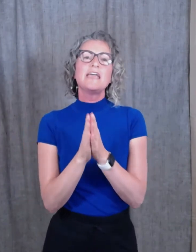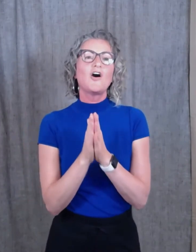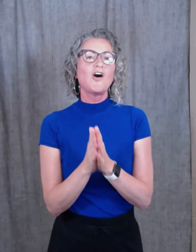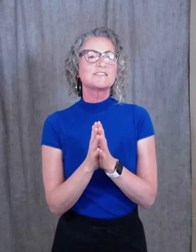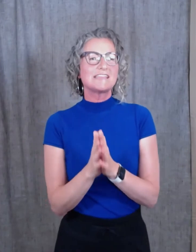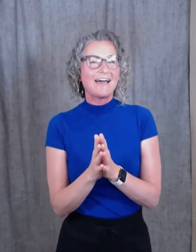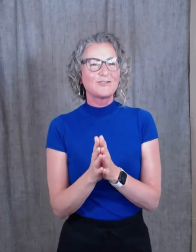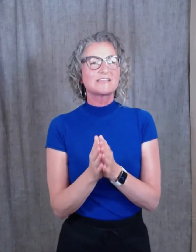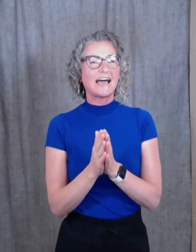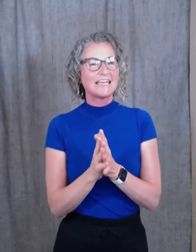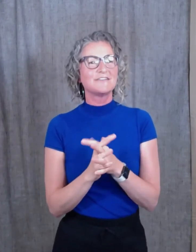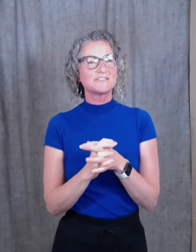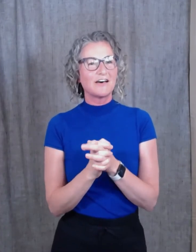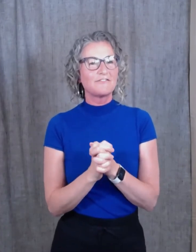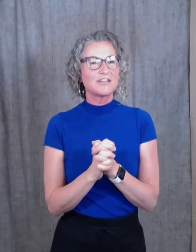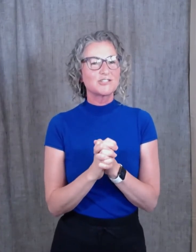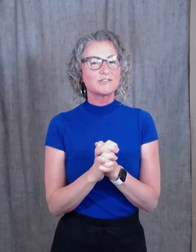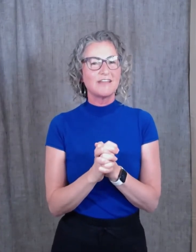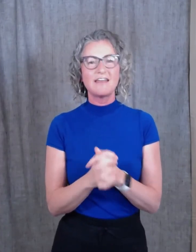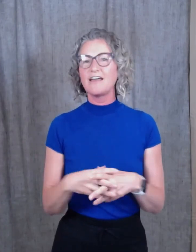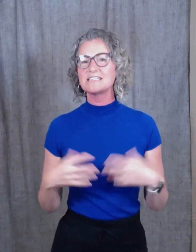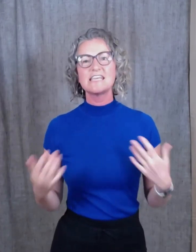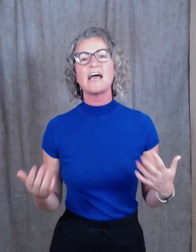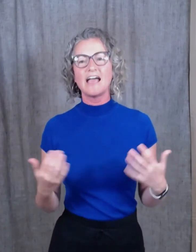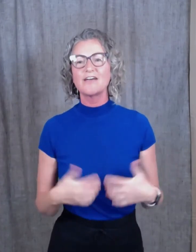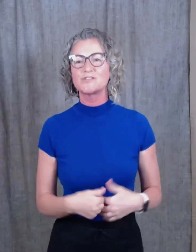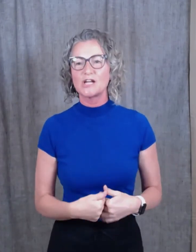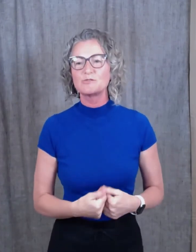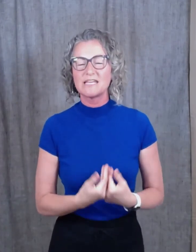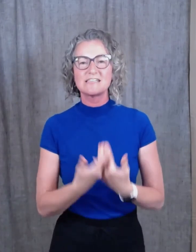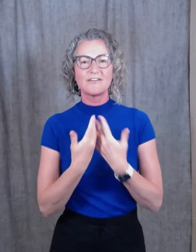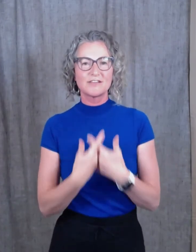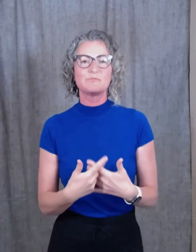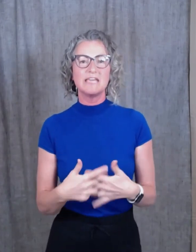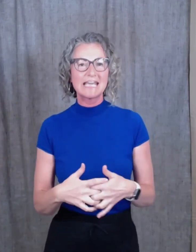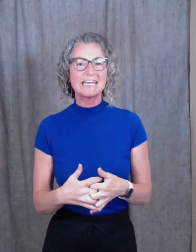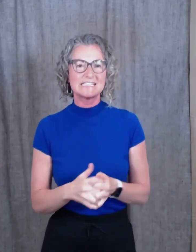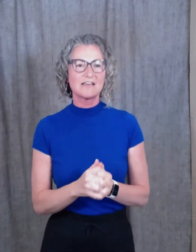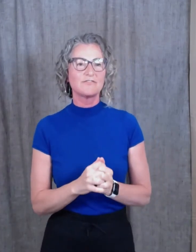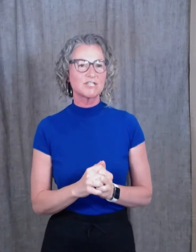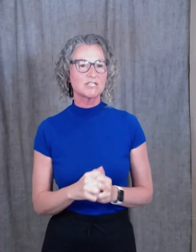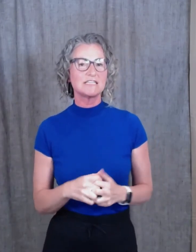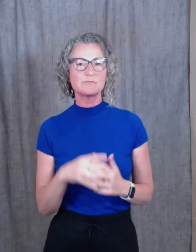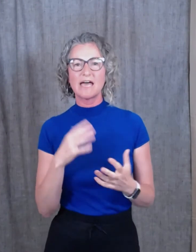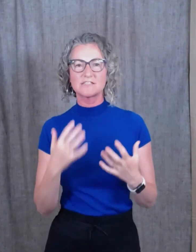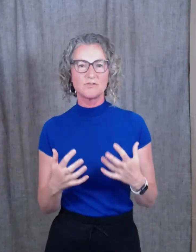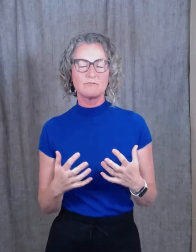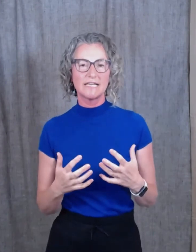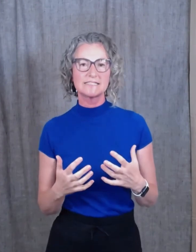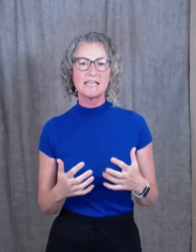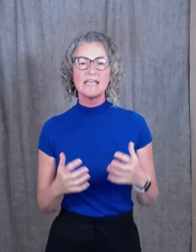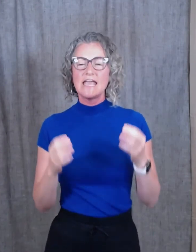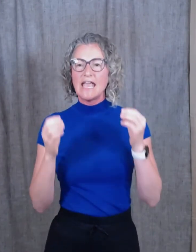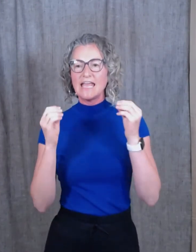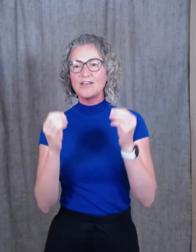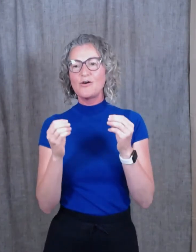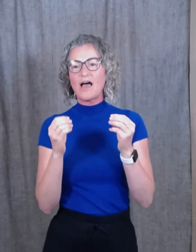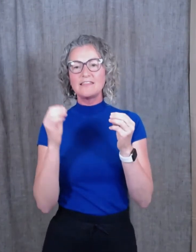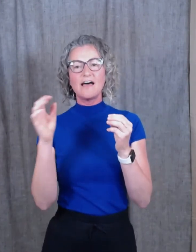all sound kind of selfish. And honestly, I have judged myself as being kind of selfish in these past few months. And you know, I loved